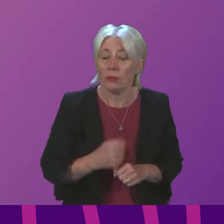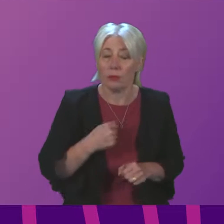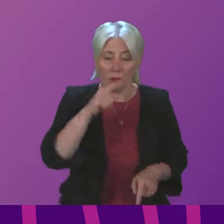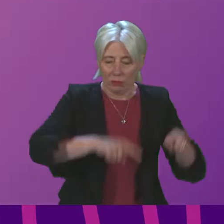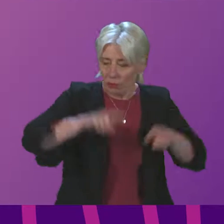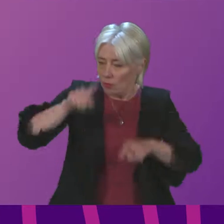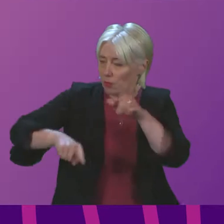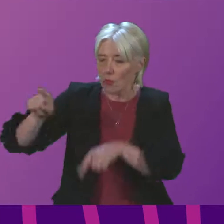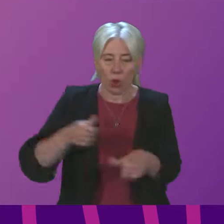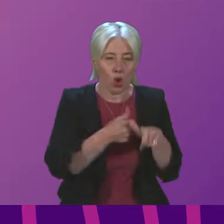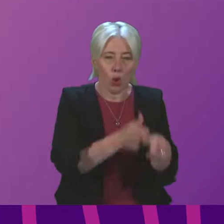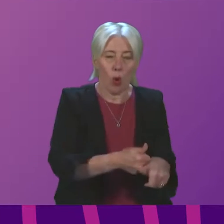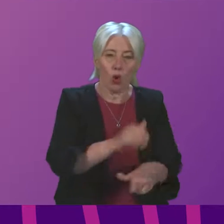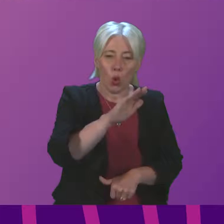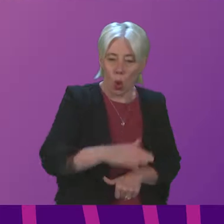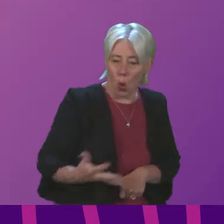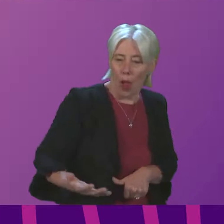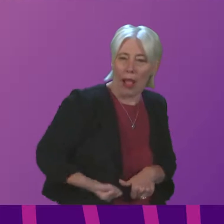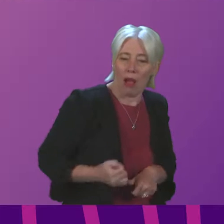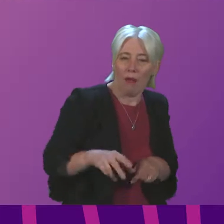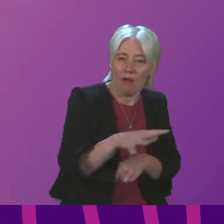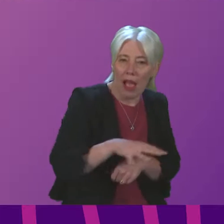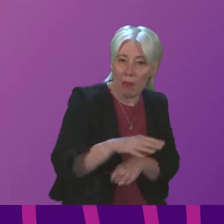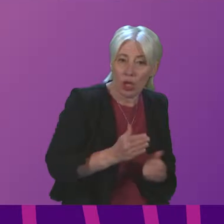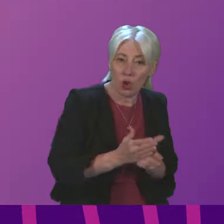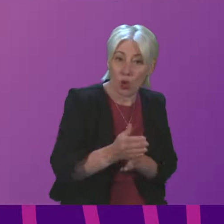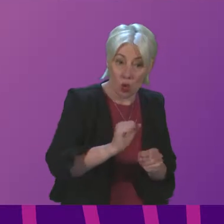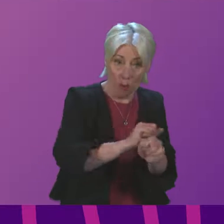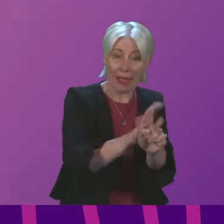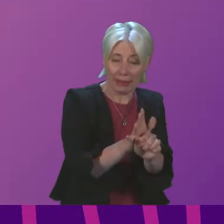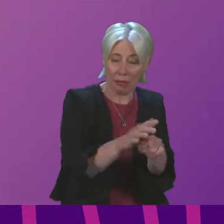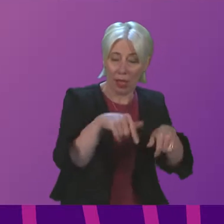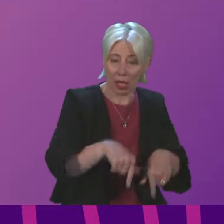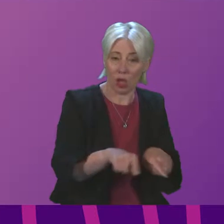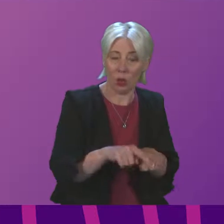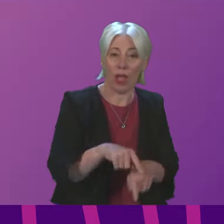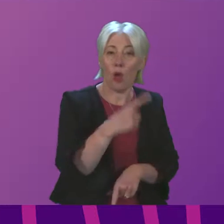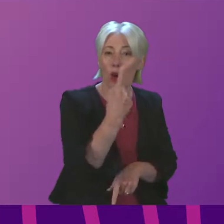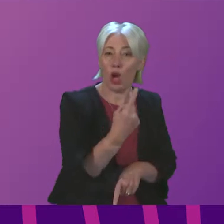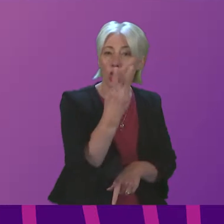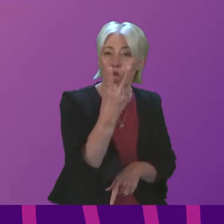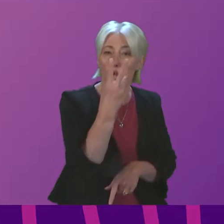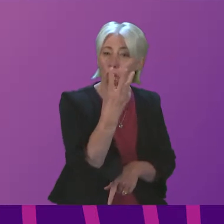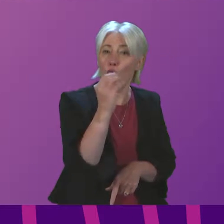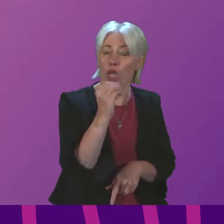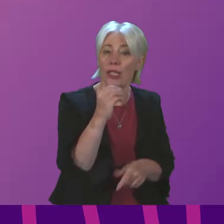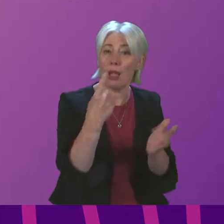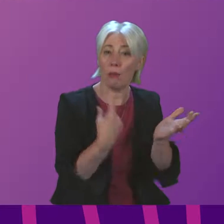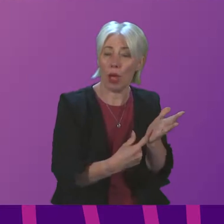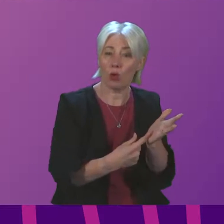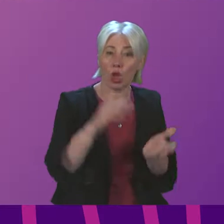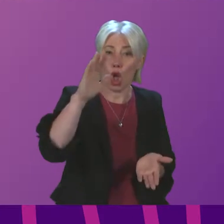support to low-income families during the course of the pandemic, which includes the £130 low-income